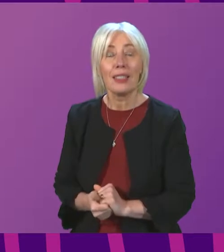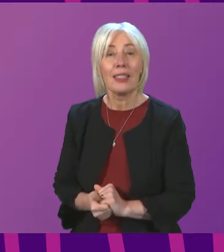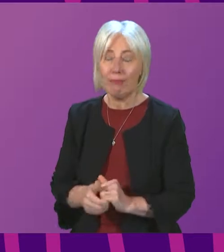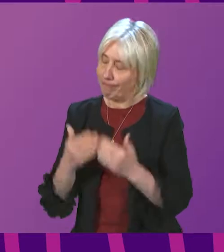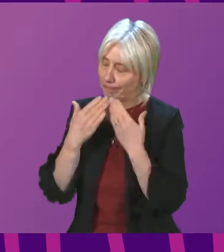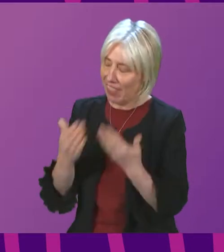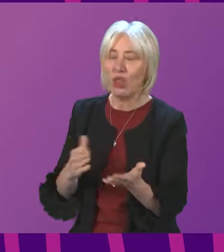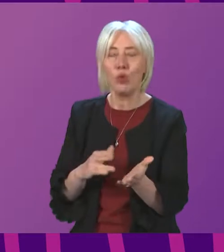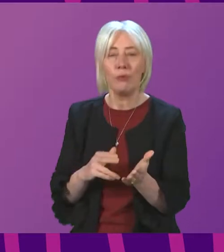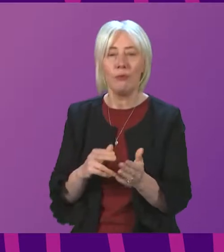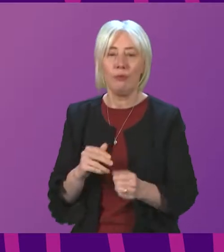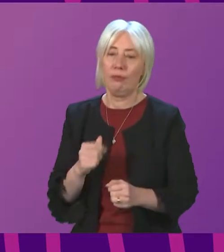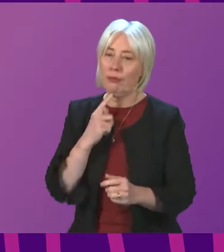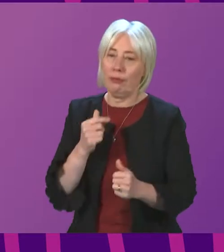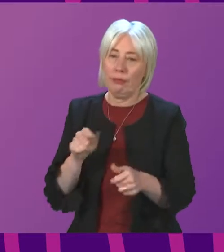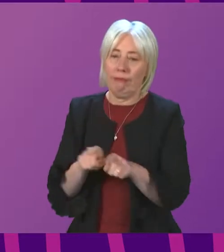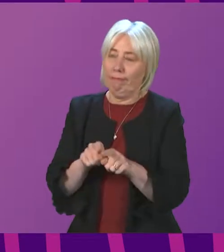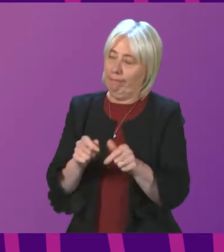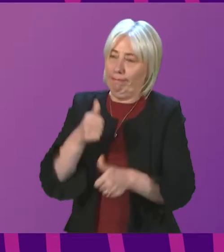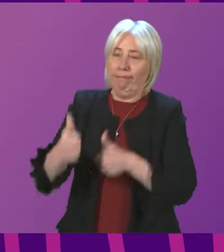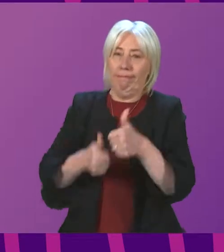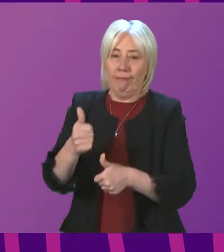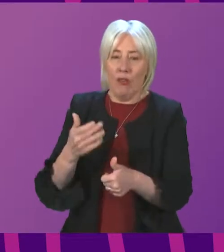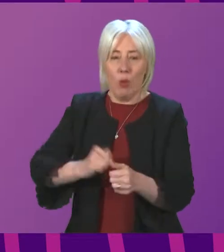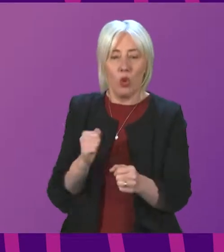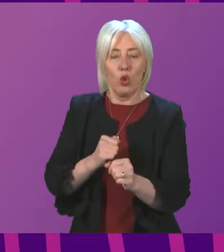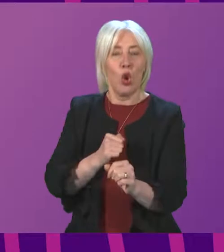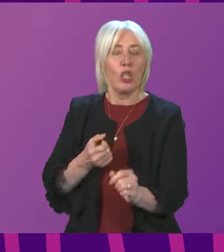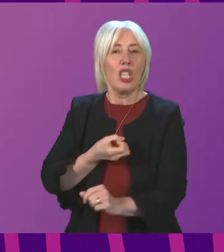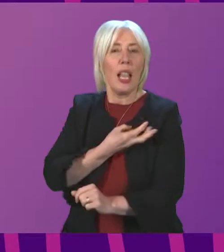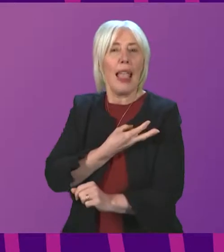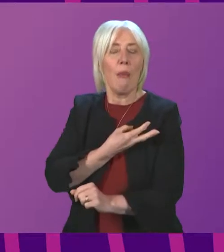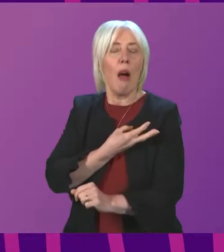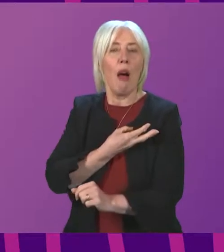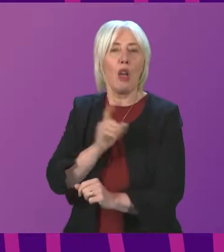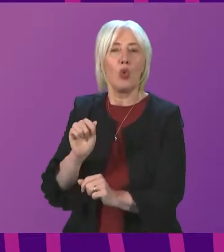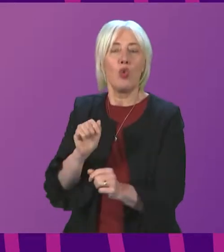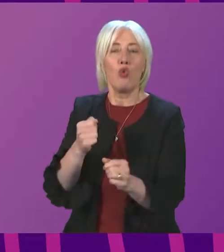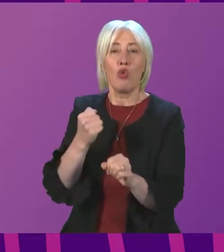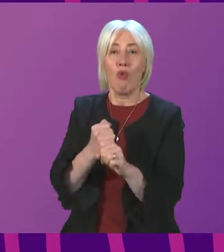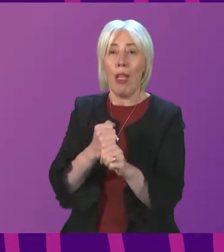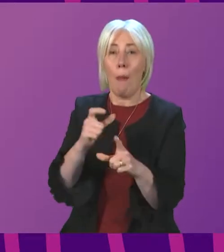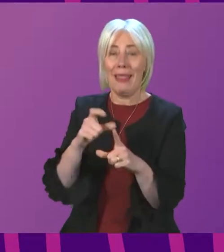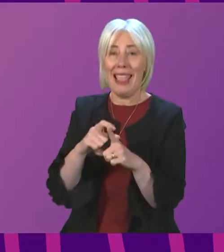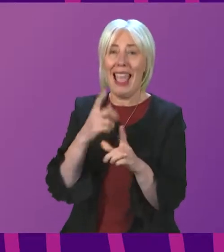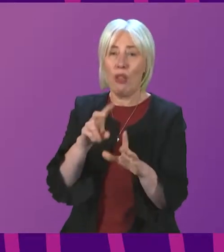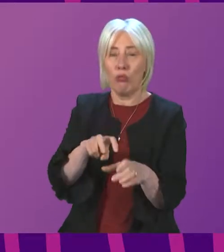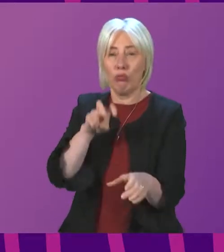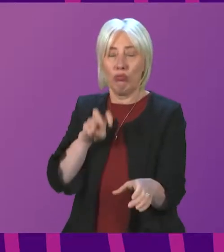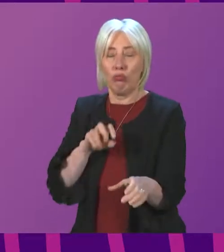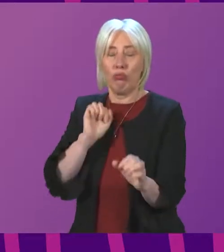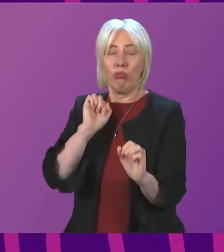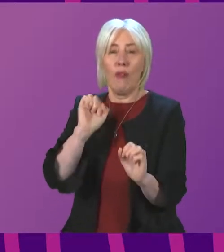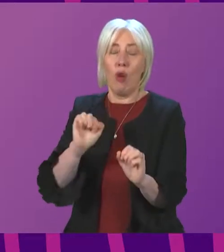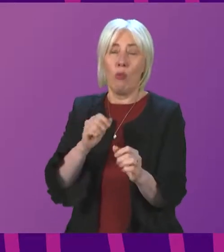Thank you, President Officer. Firstly, can I pass one of the best wishes of the Scottish Labour Party to Graeme Day, who has resigned as Minister for Transport and recognised his